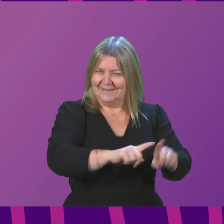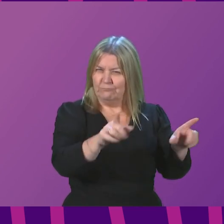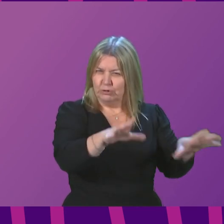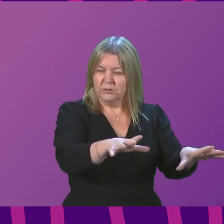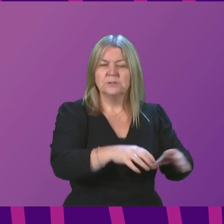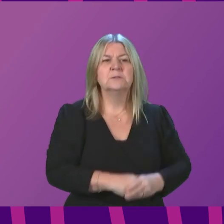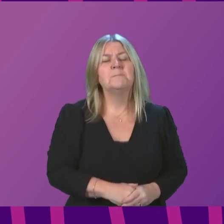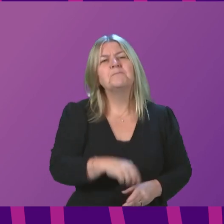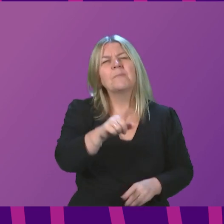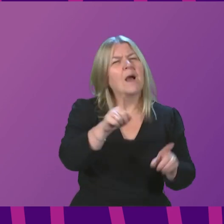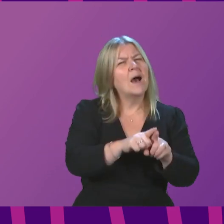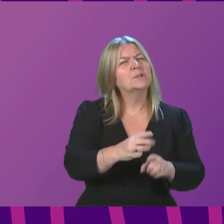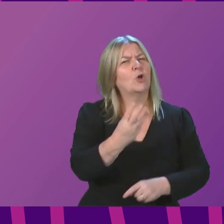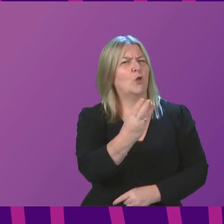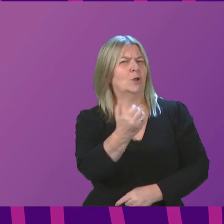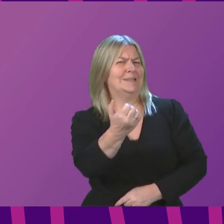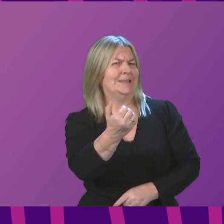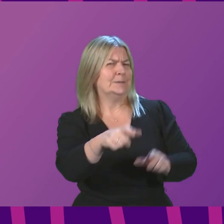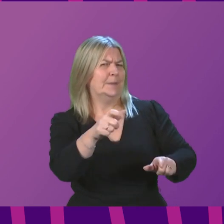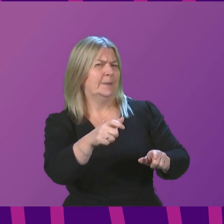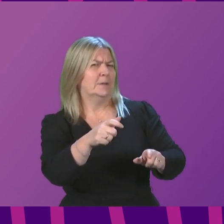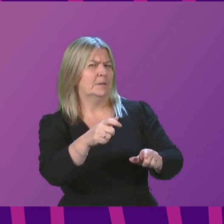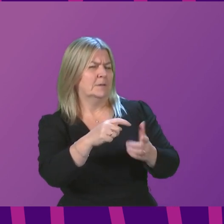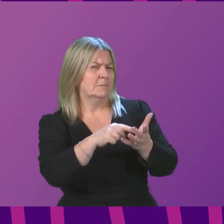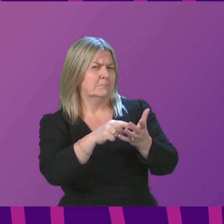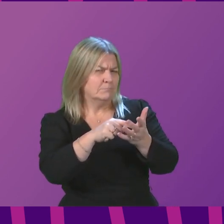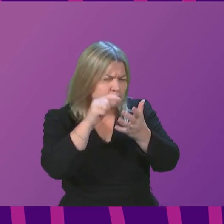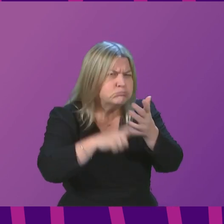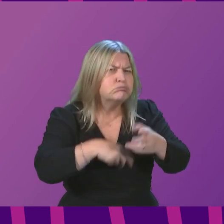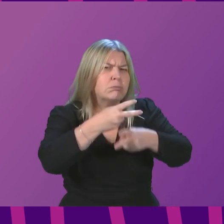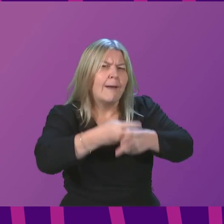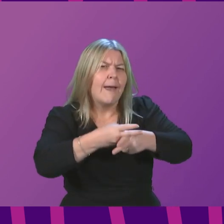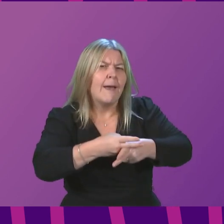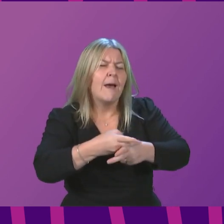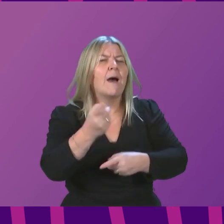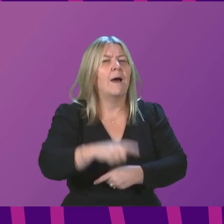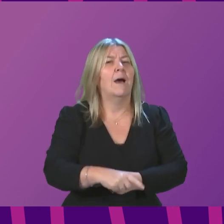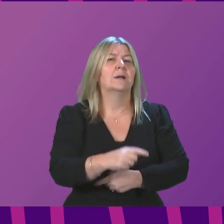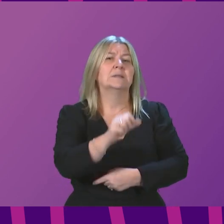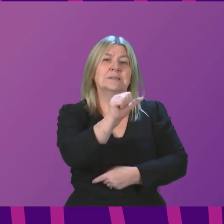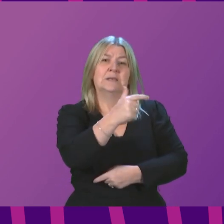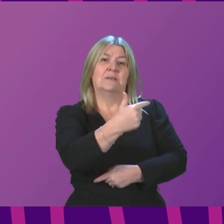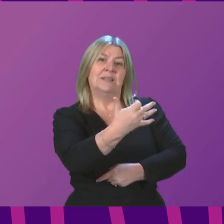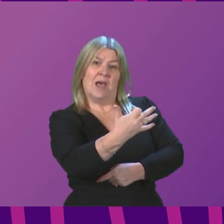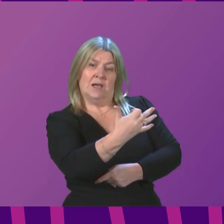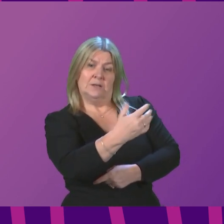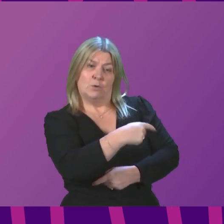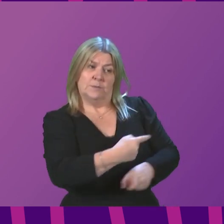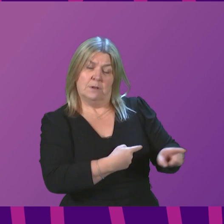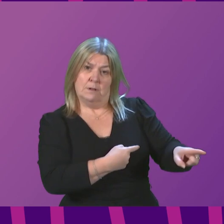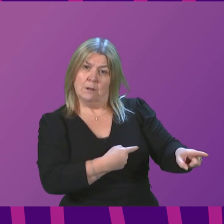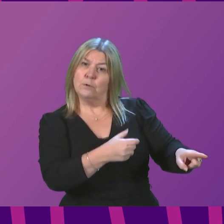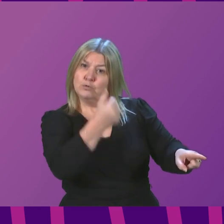relation to the 36 people in intensive care and the 679 in hospital, do we know how many of those are